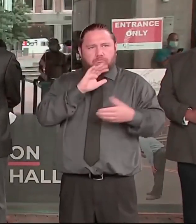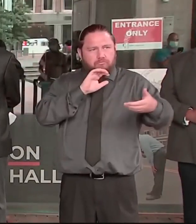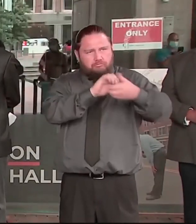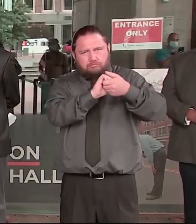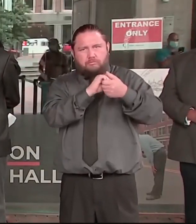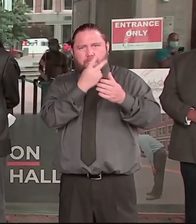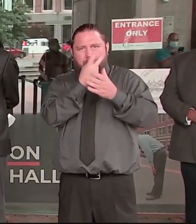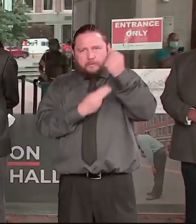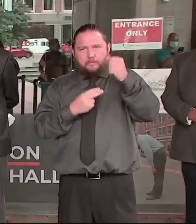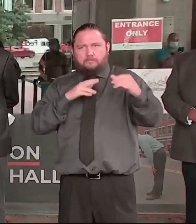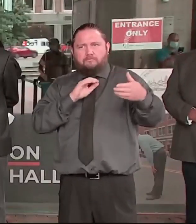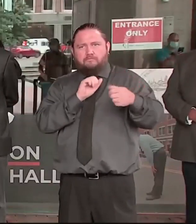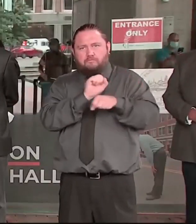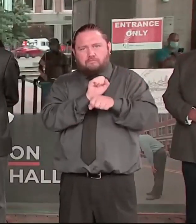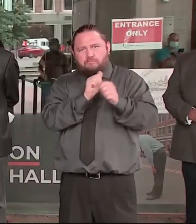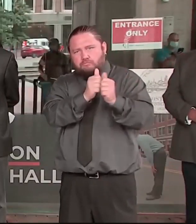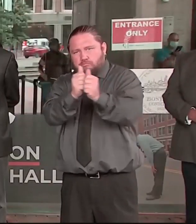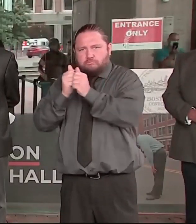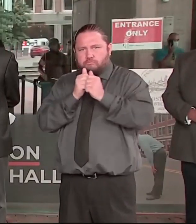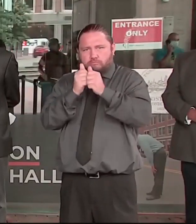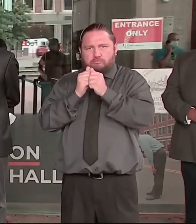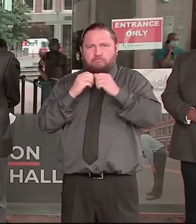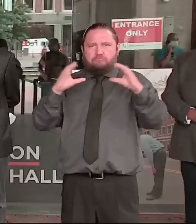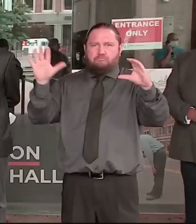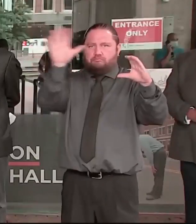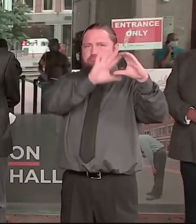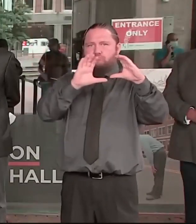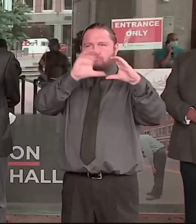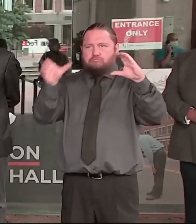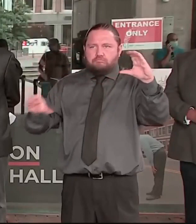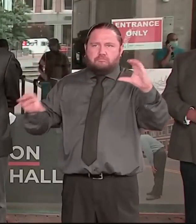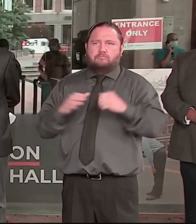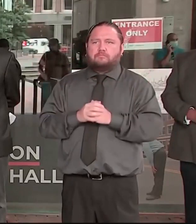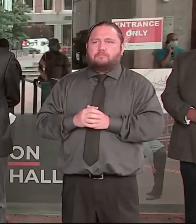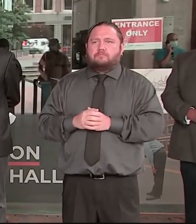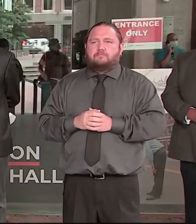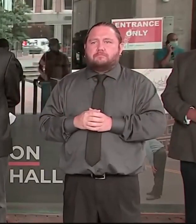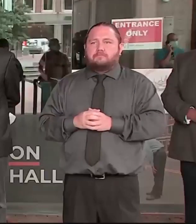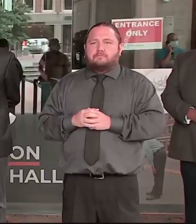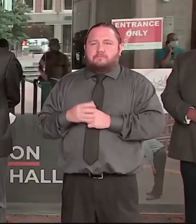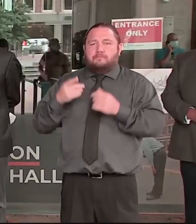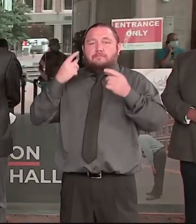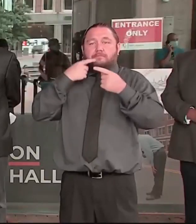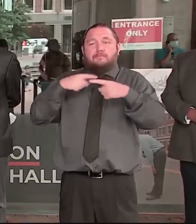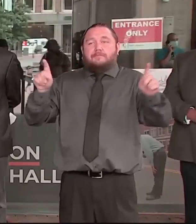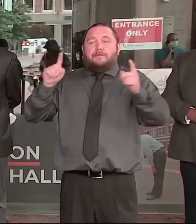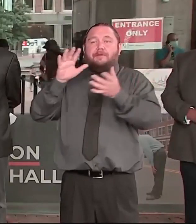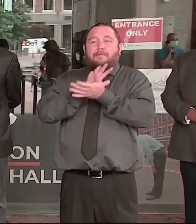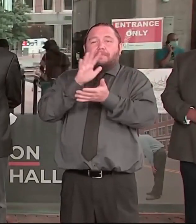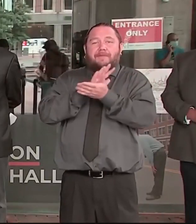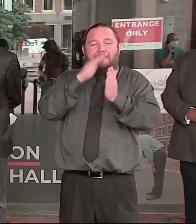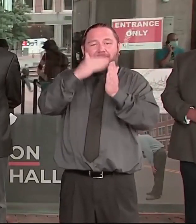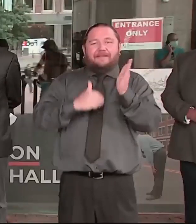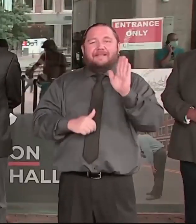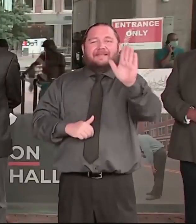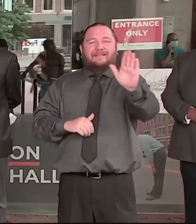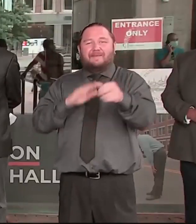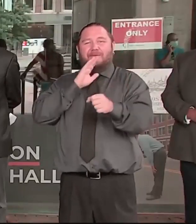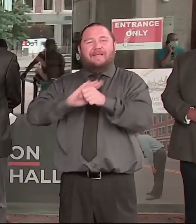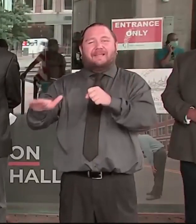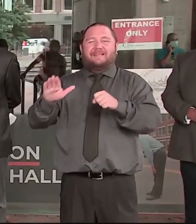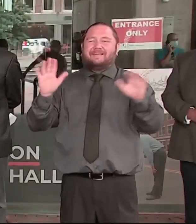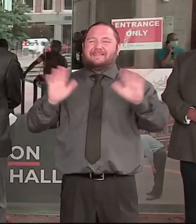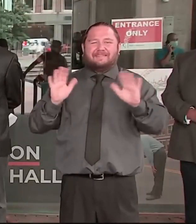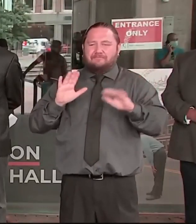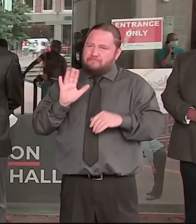but it's important that we have an intentional focus on what causes these inequities and these disparities. And at the root, it is racism. As the mayor